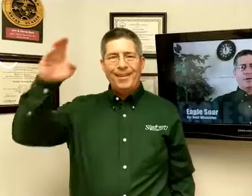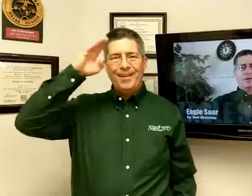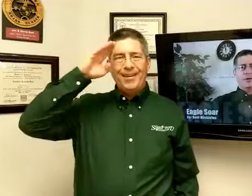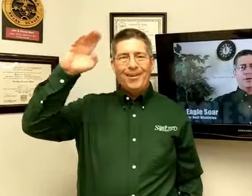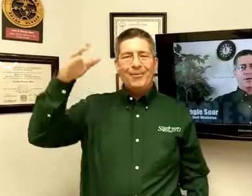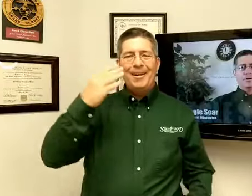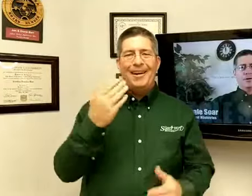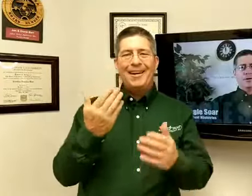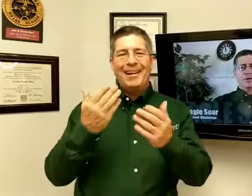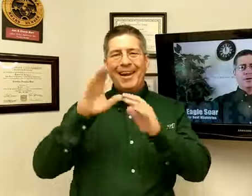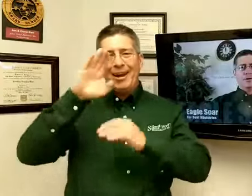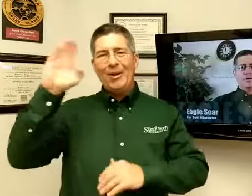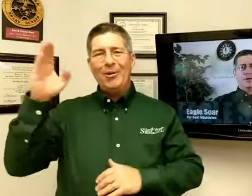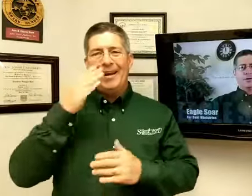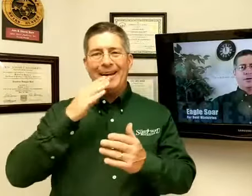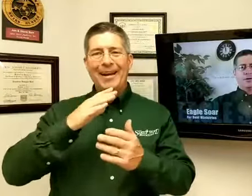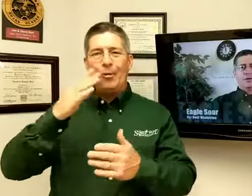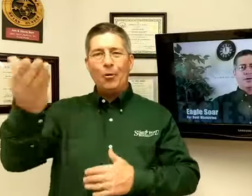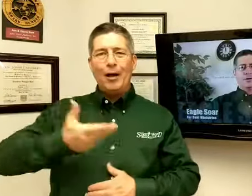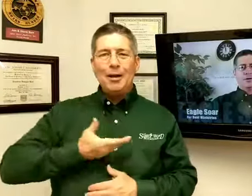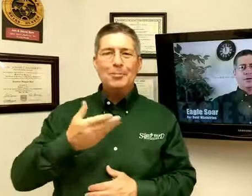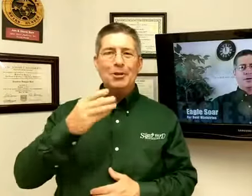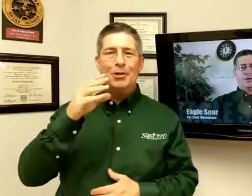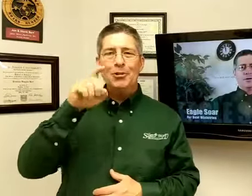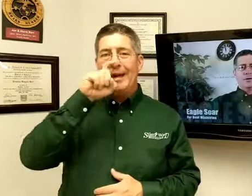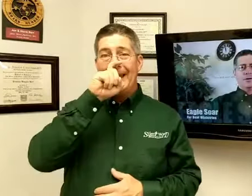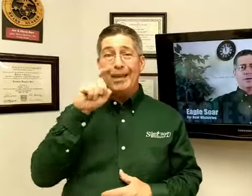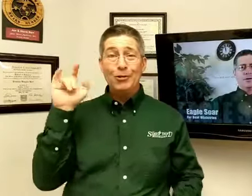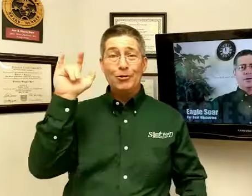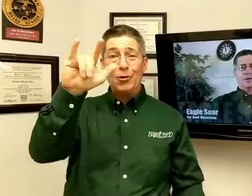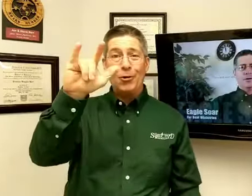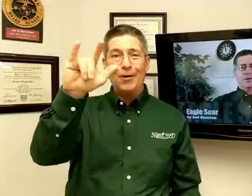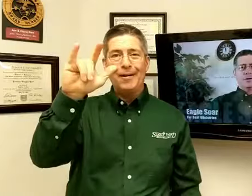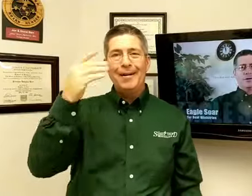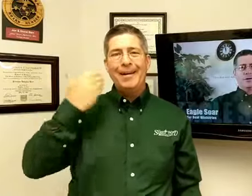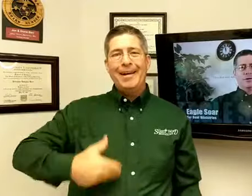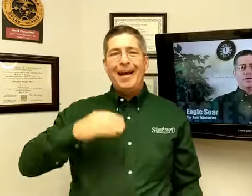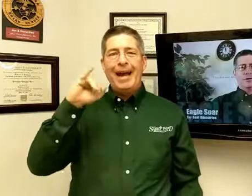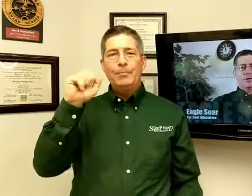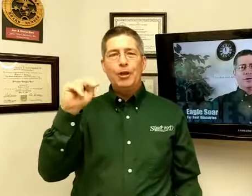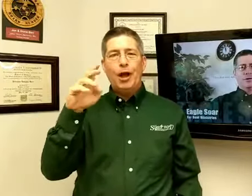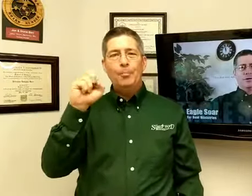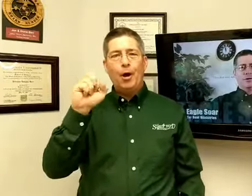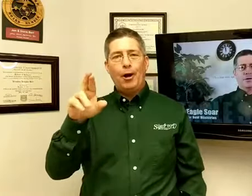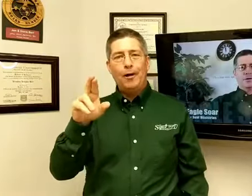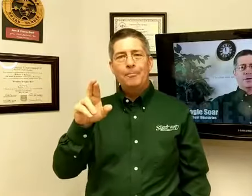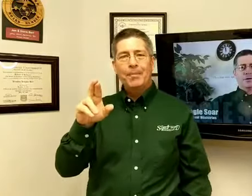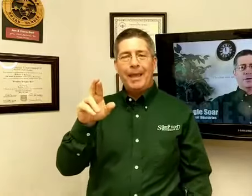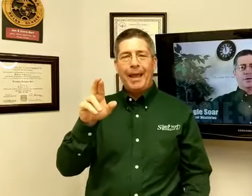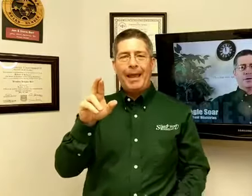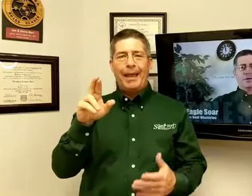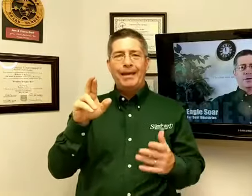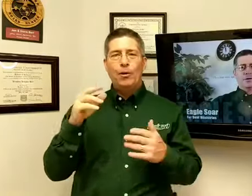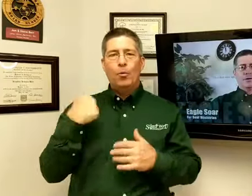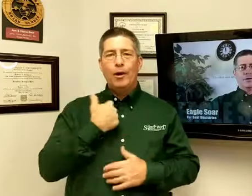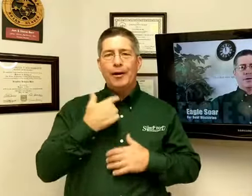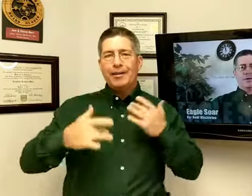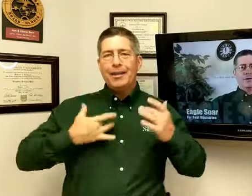Well, hello and welcome to Eagle Soar. I'm John Barr, and we're excited